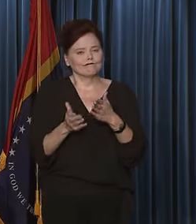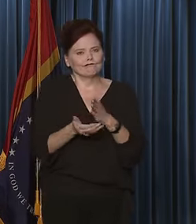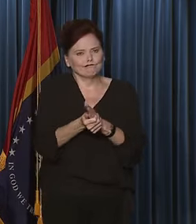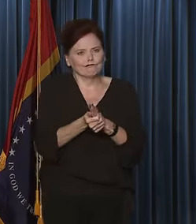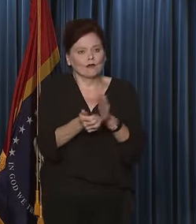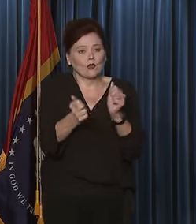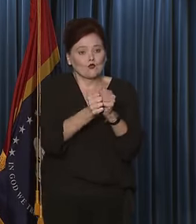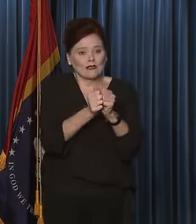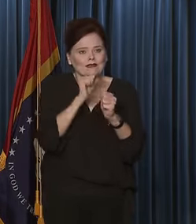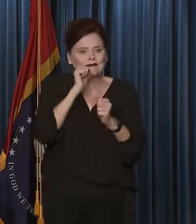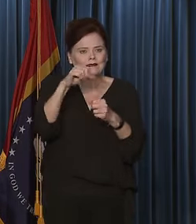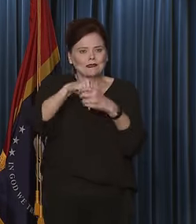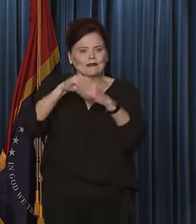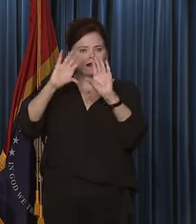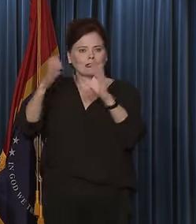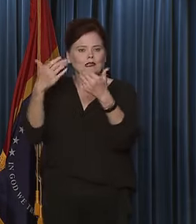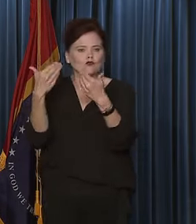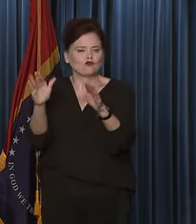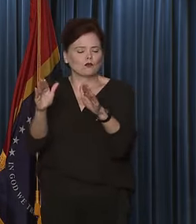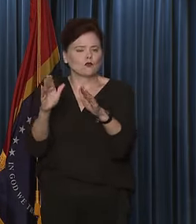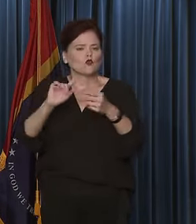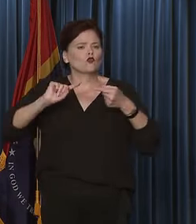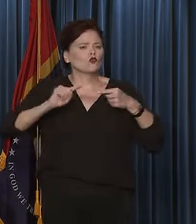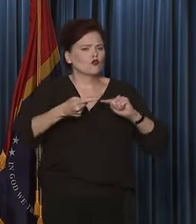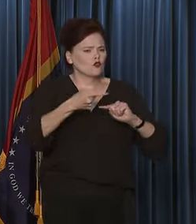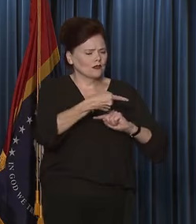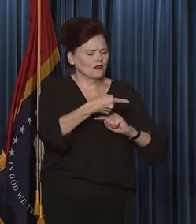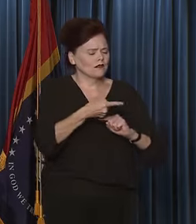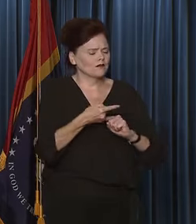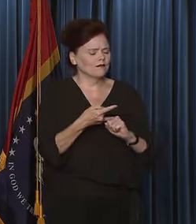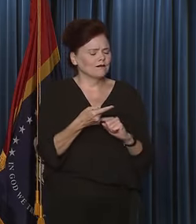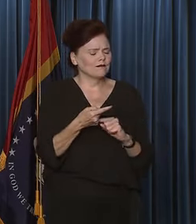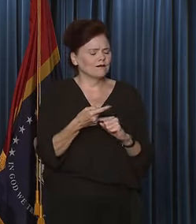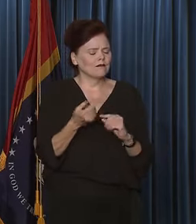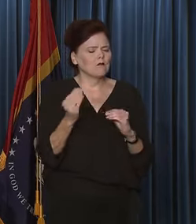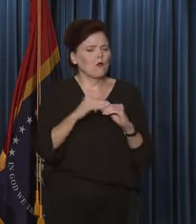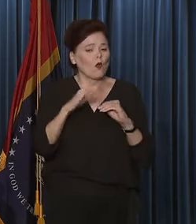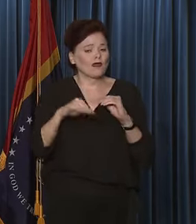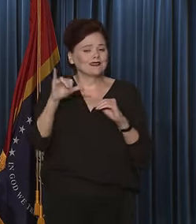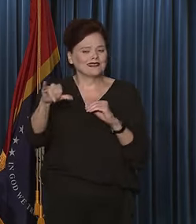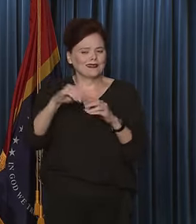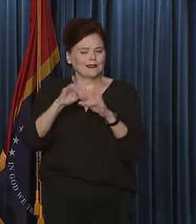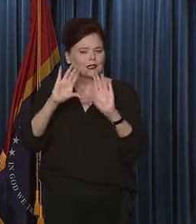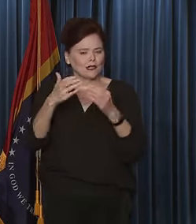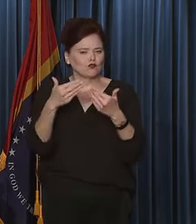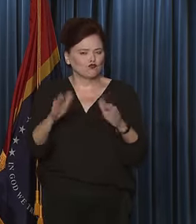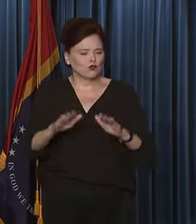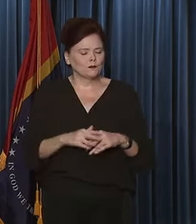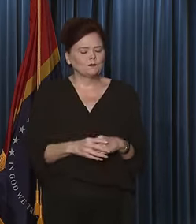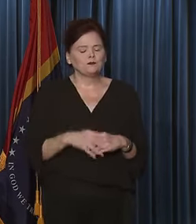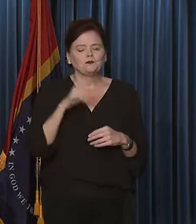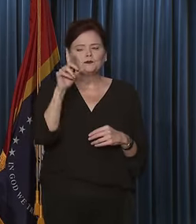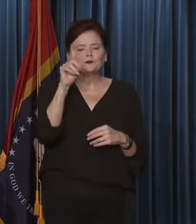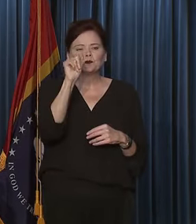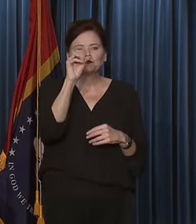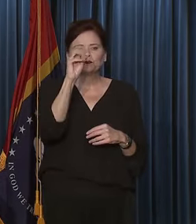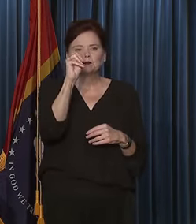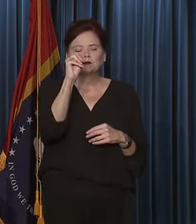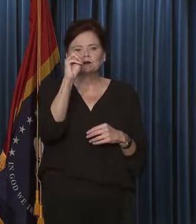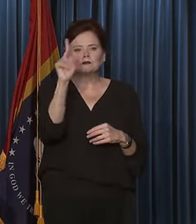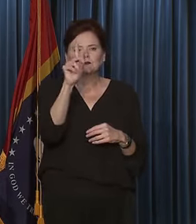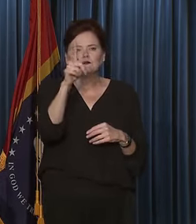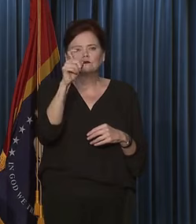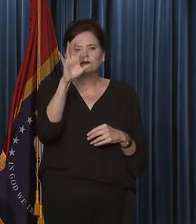classroom is greater than the risk associated with being in the classroom. Bailey? Tom Deese from Fox